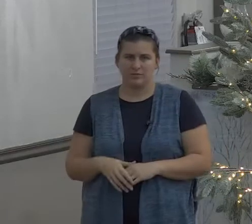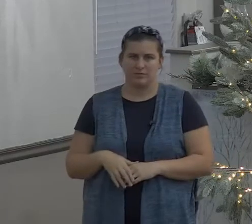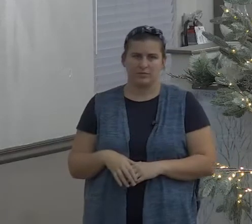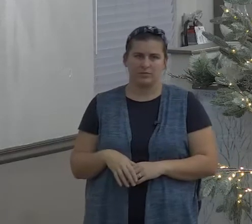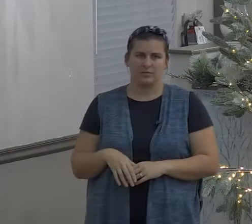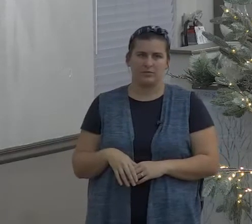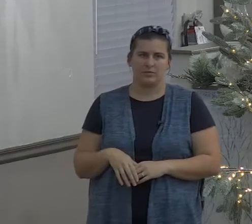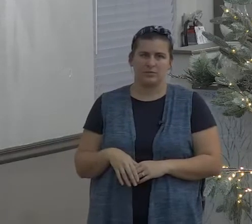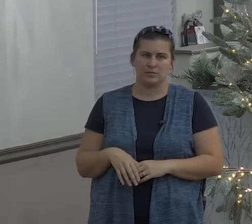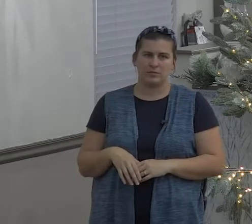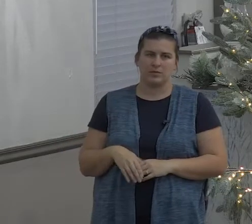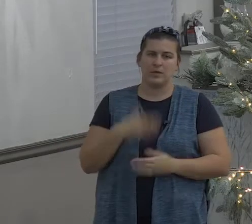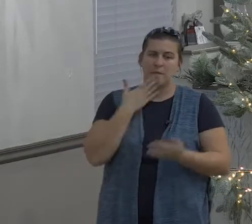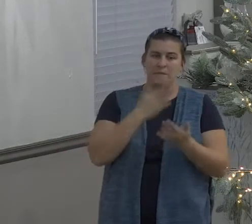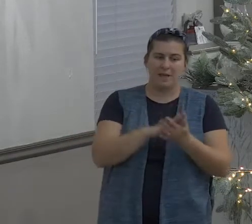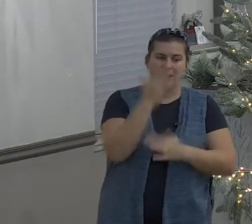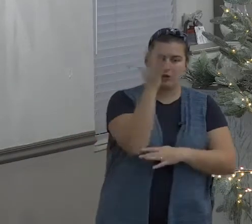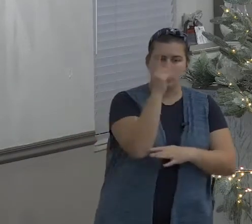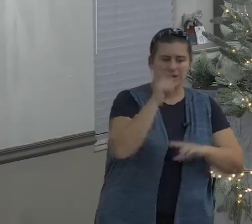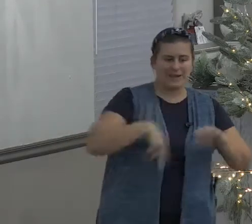tell me what is your fruit